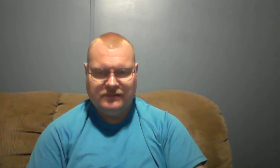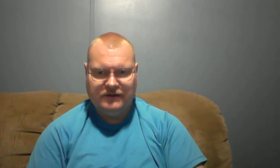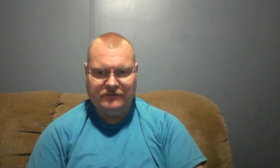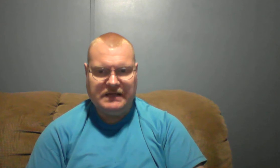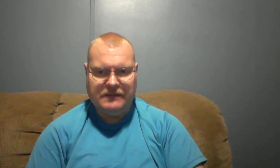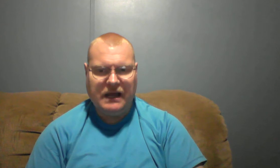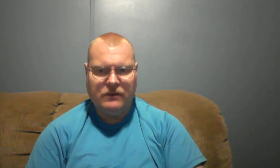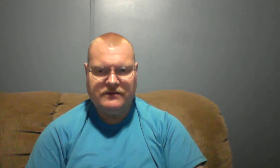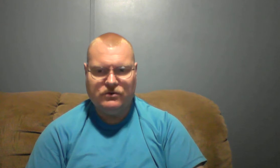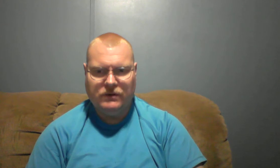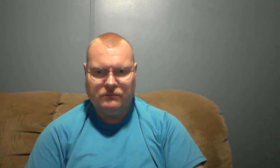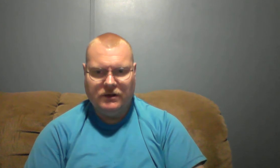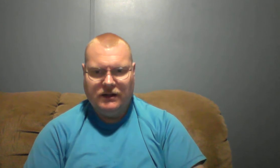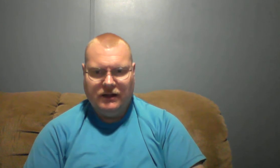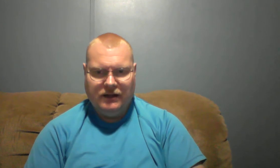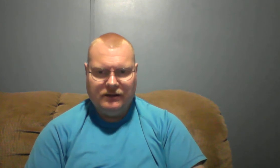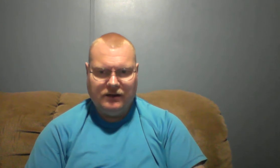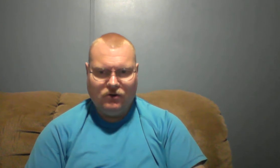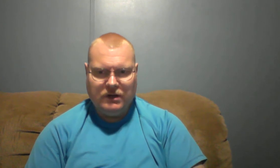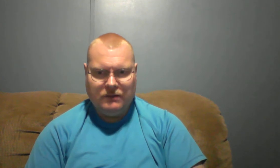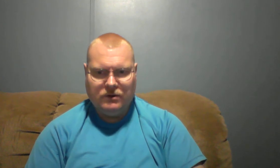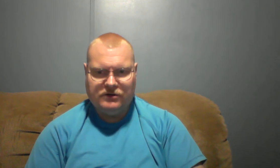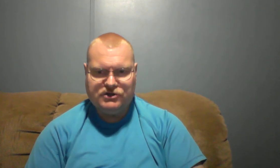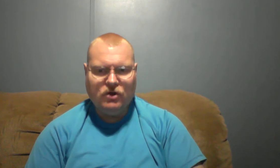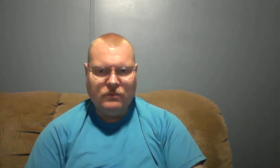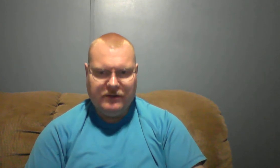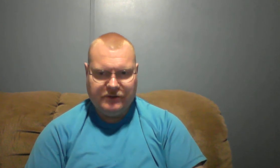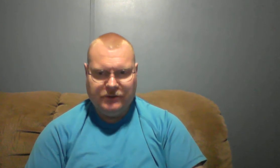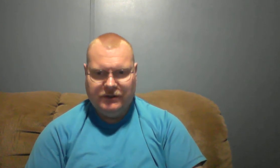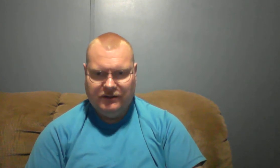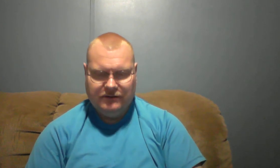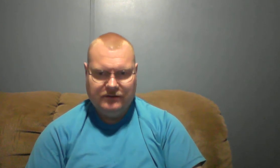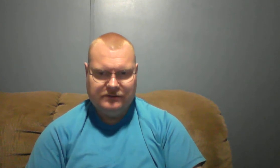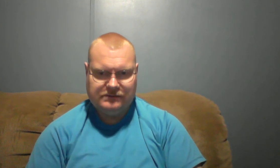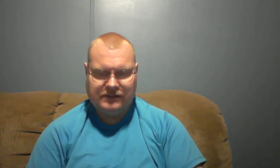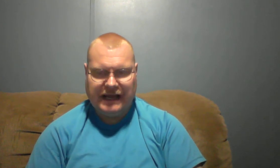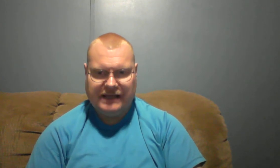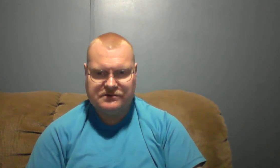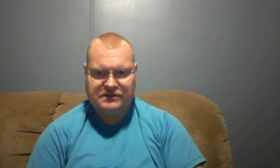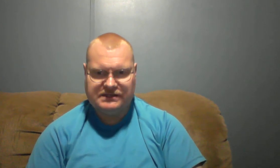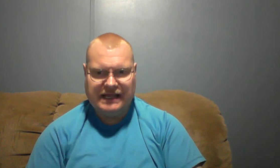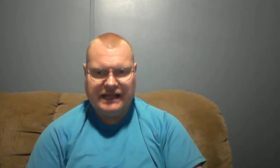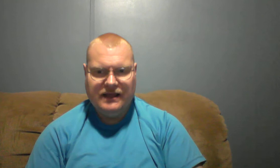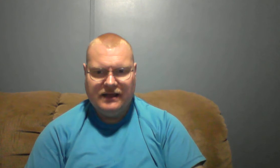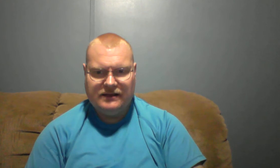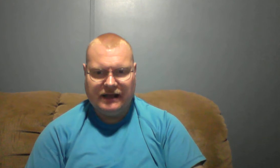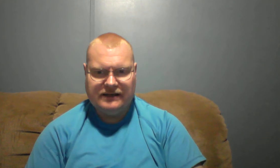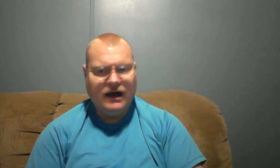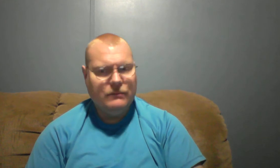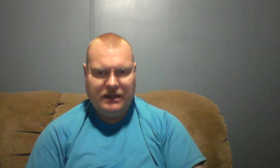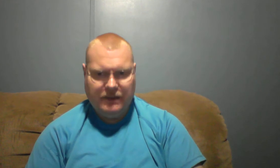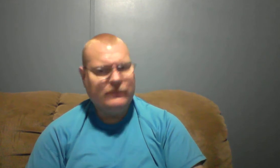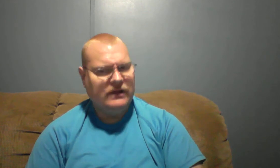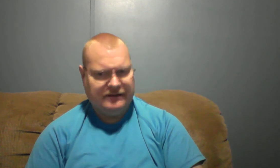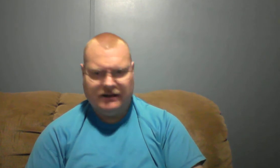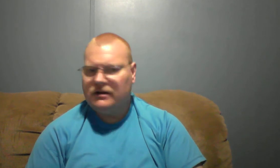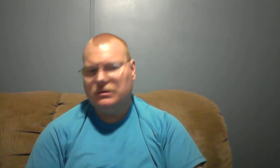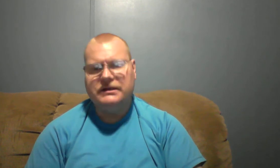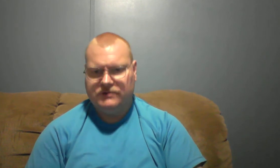anybody went through what oh brother Job went through I hazard to say not not many people out there can raise your hand